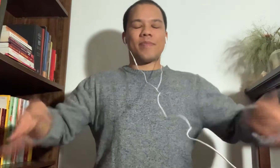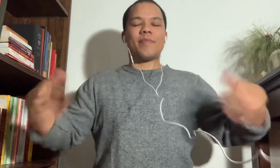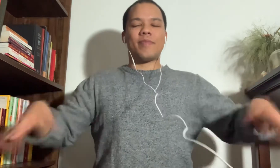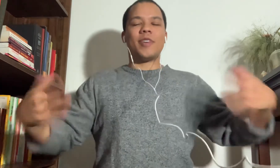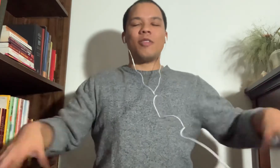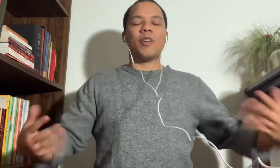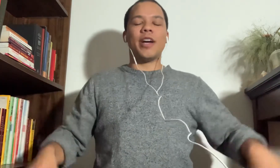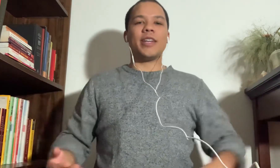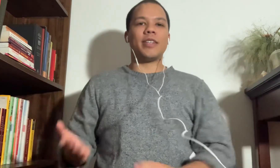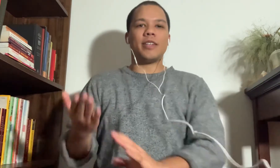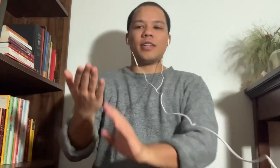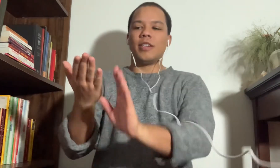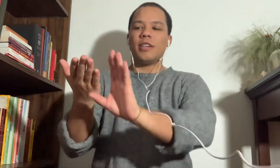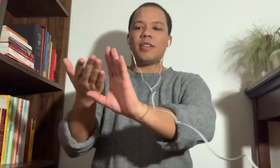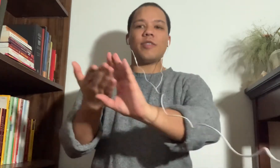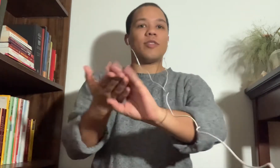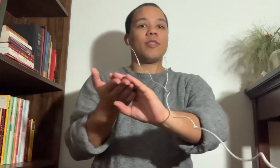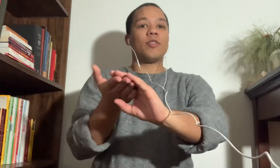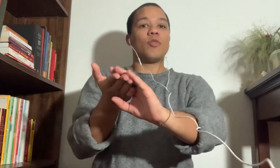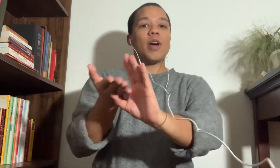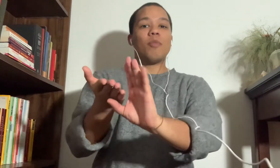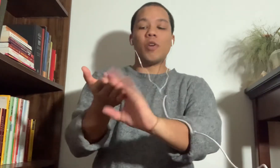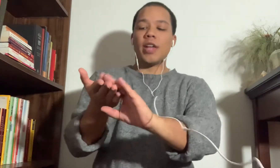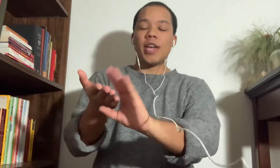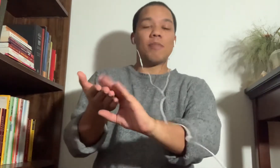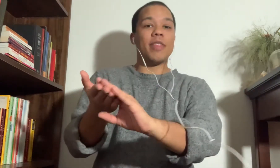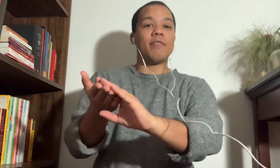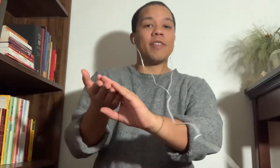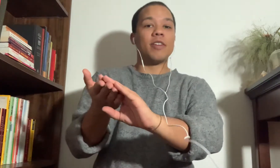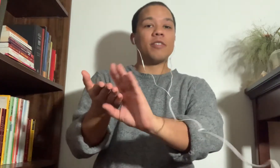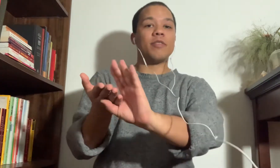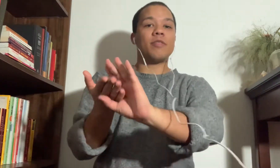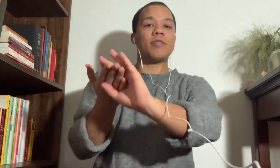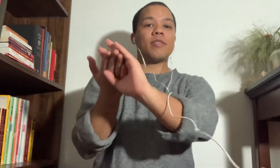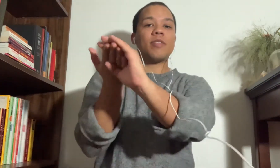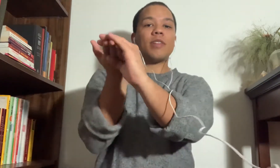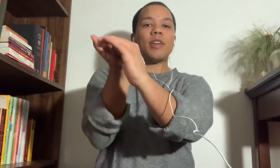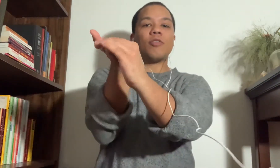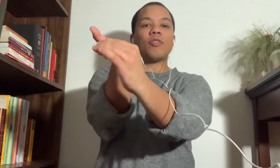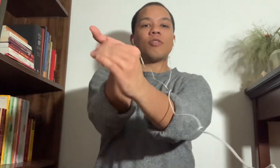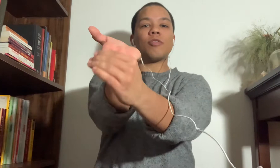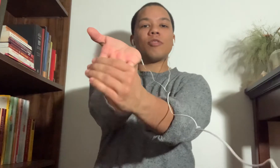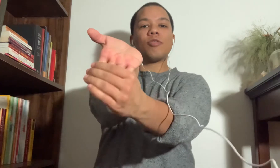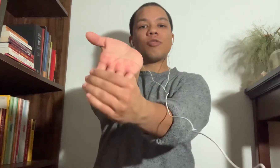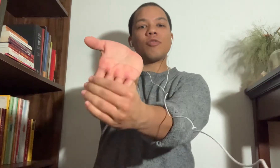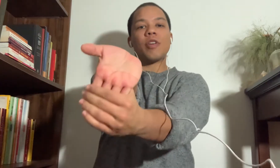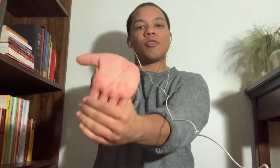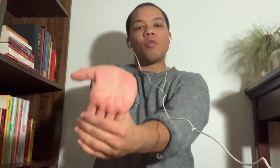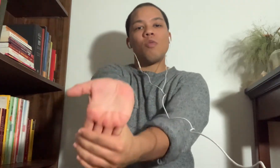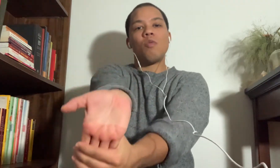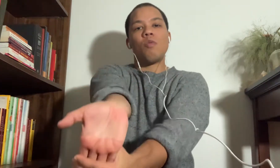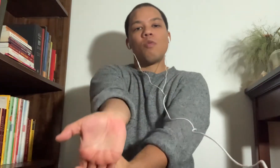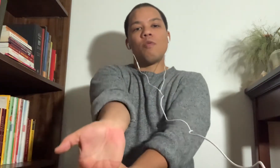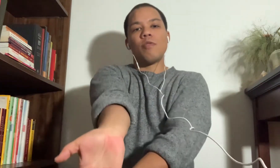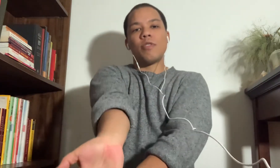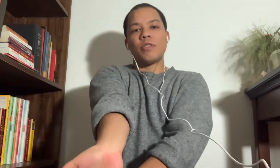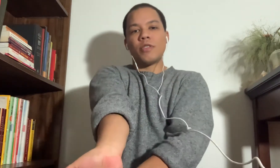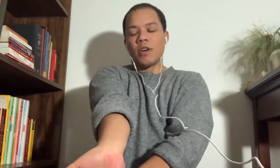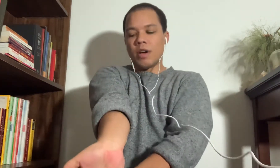All right. Let's grab one hand by the fingers, and just stretch over the top